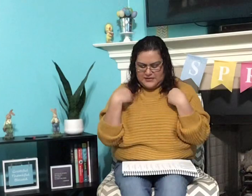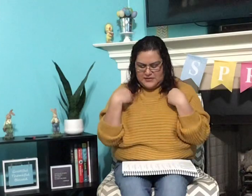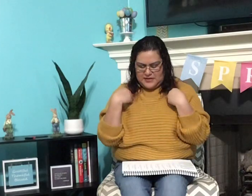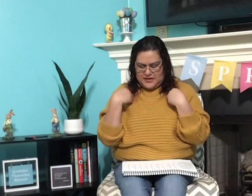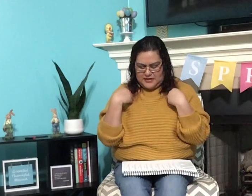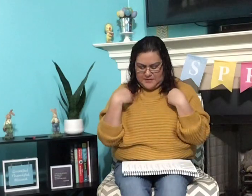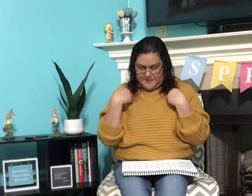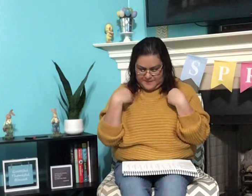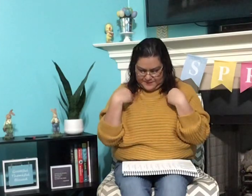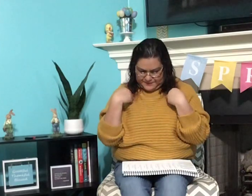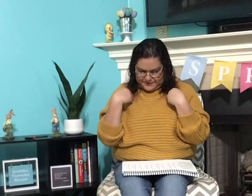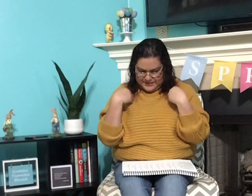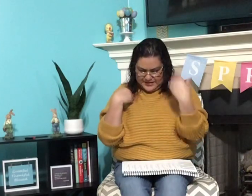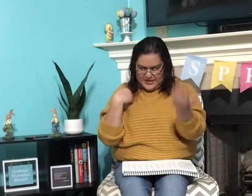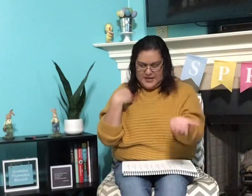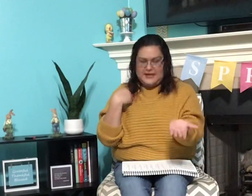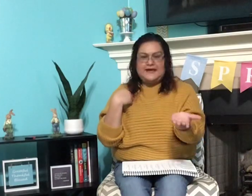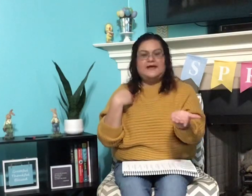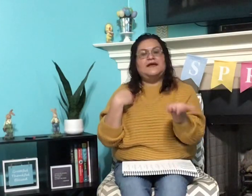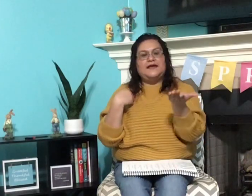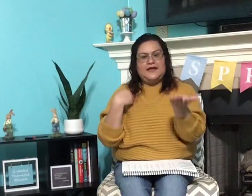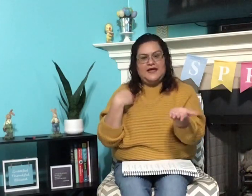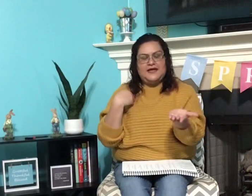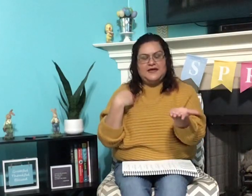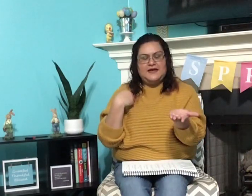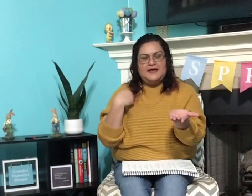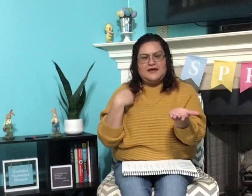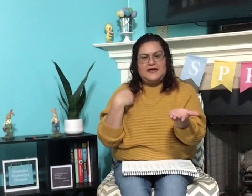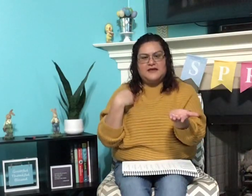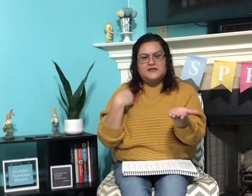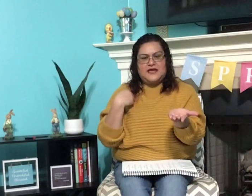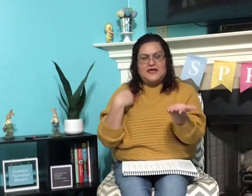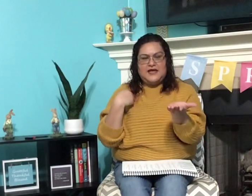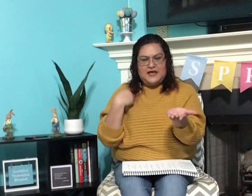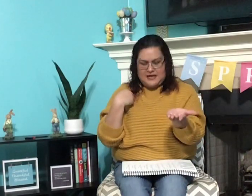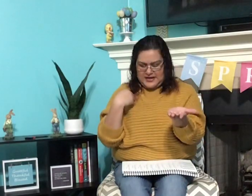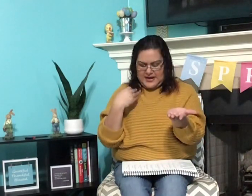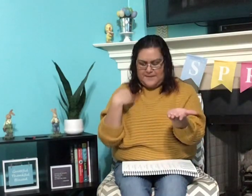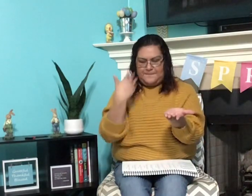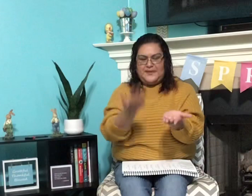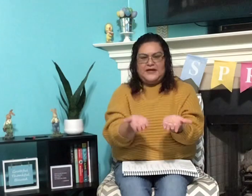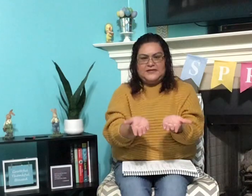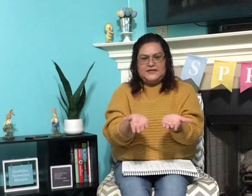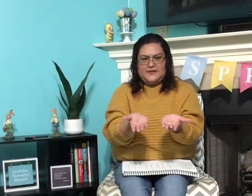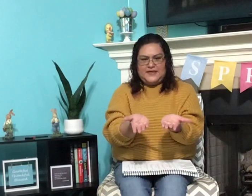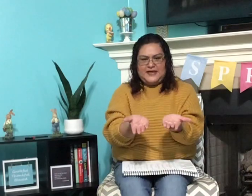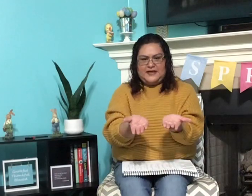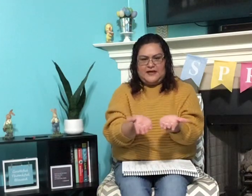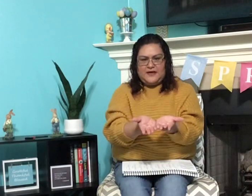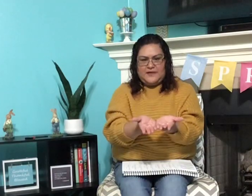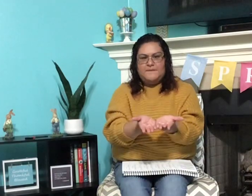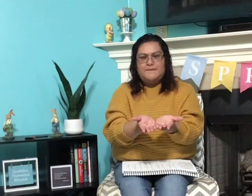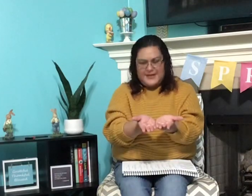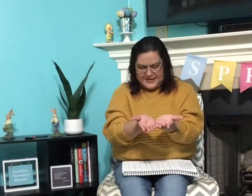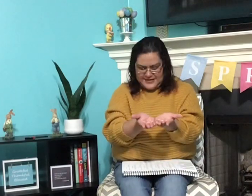Say ig, ig. Now say ig and add puh to the beginning. Pig.